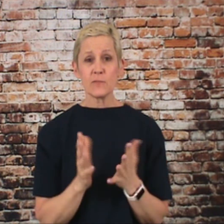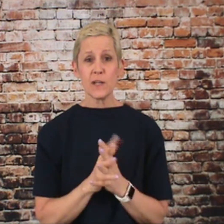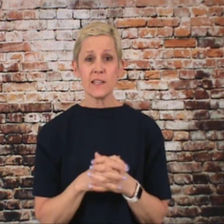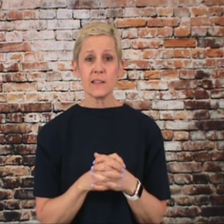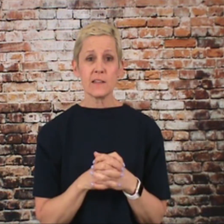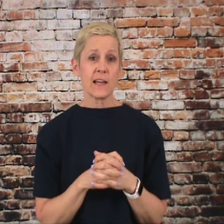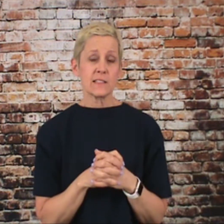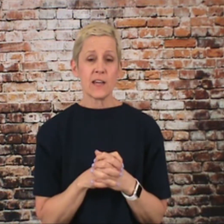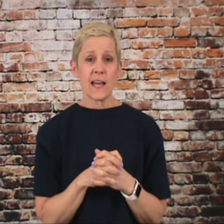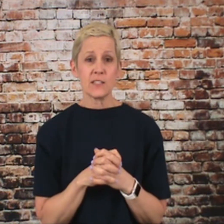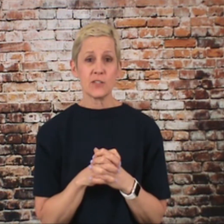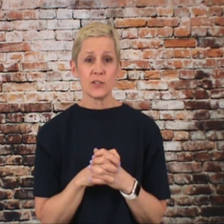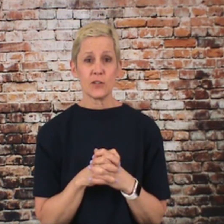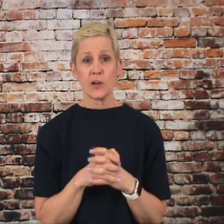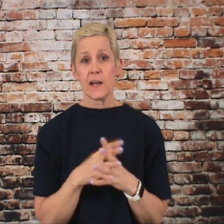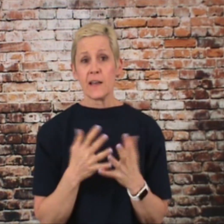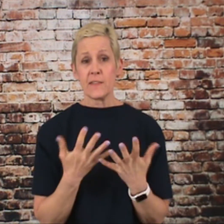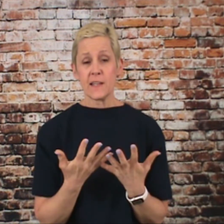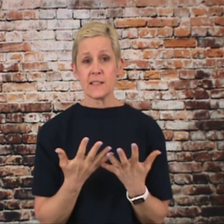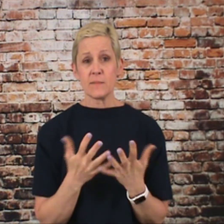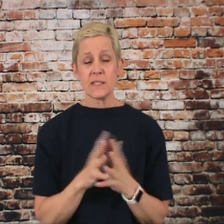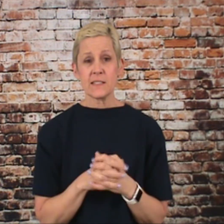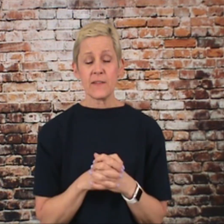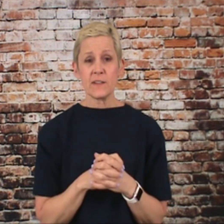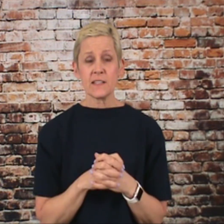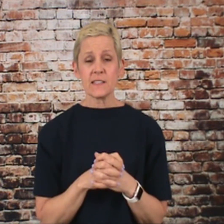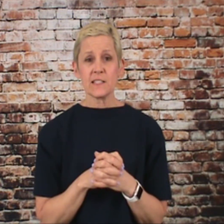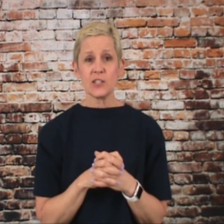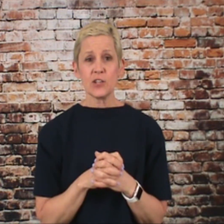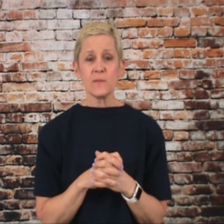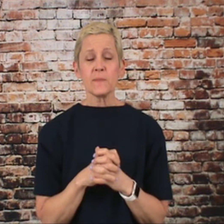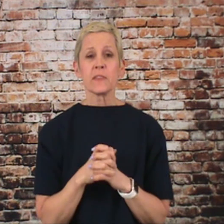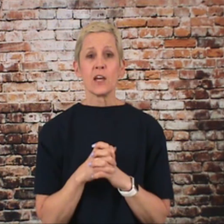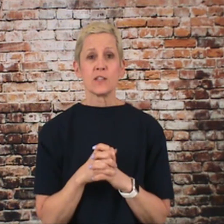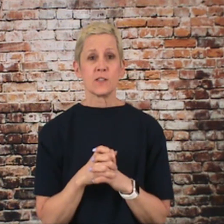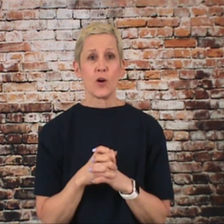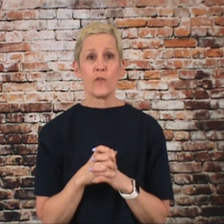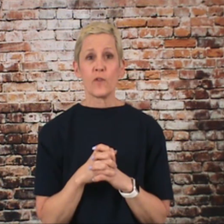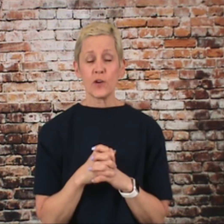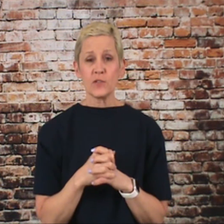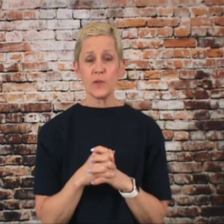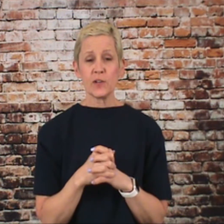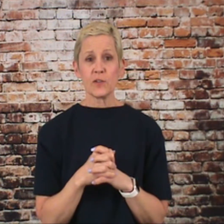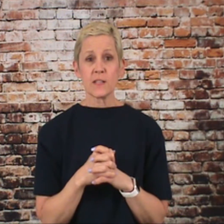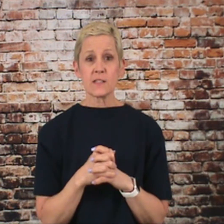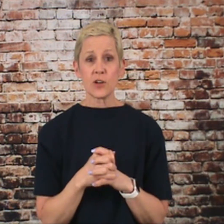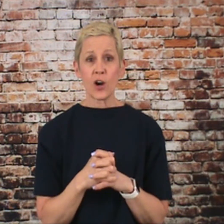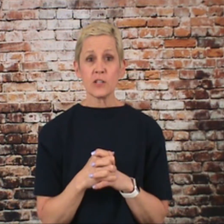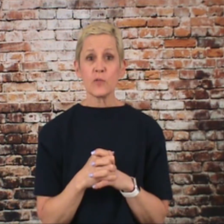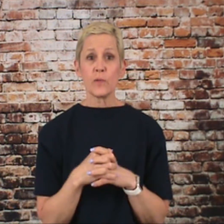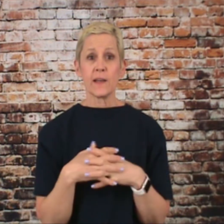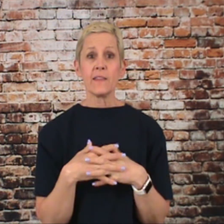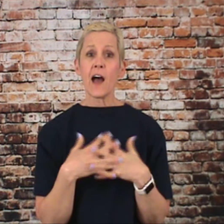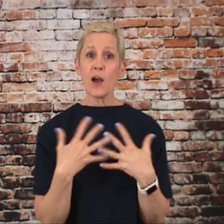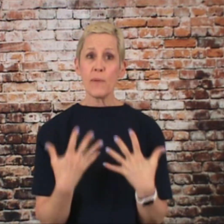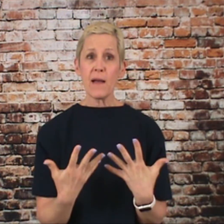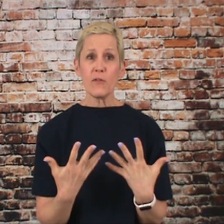week to add to your things that Ms. Stephanie is sending you. So first we are going to start with our Bible